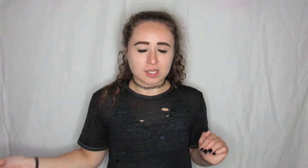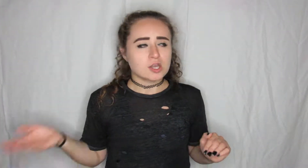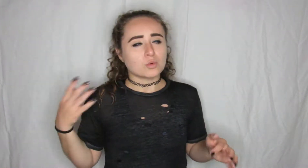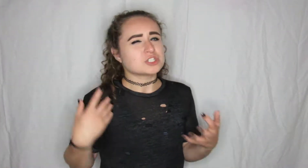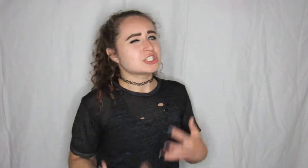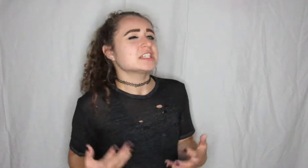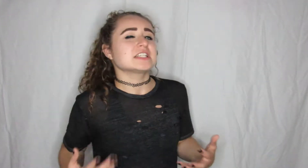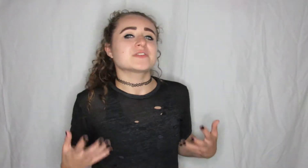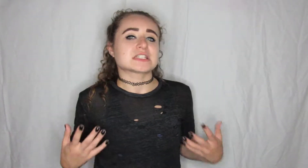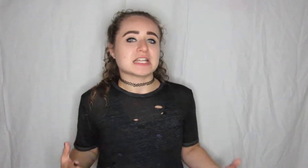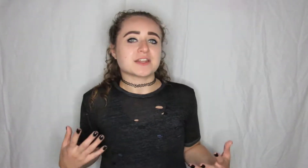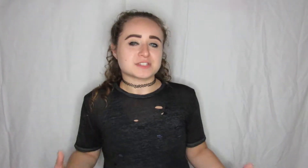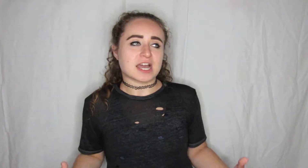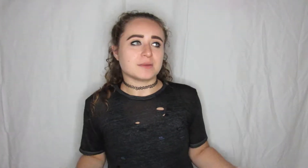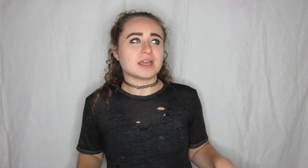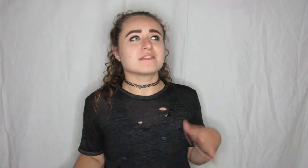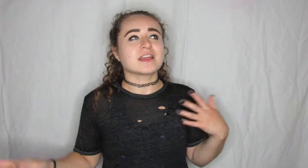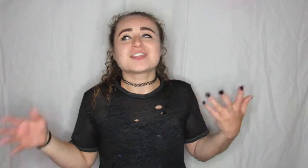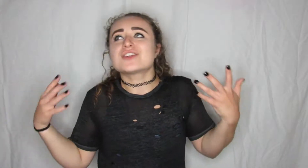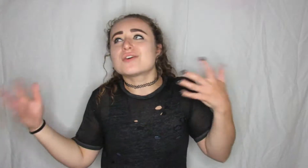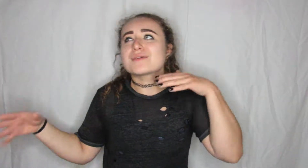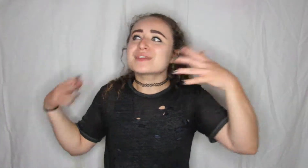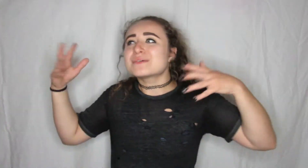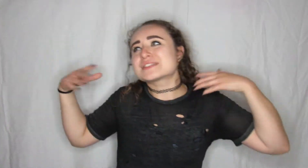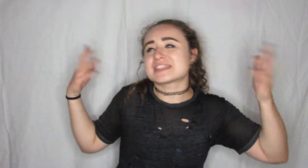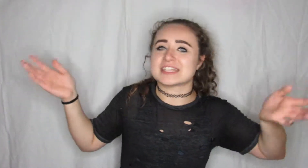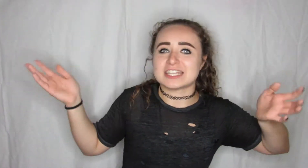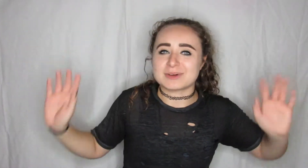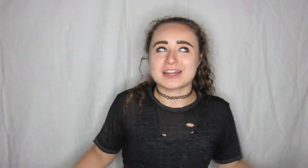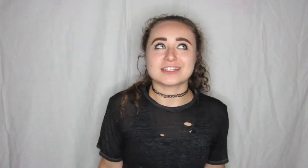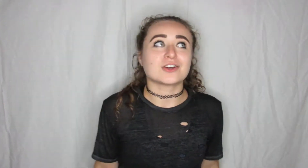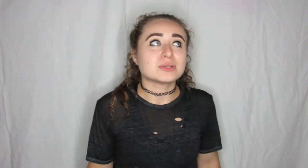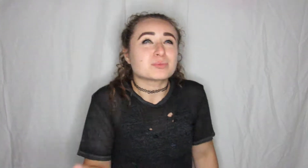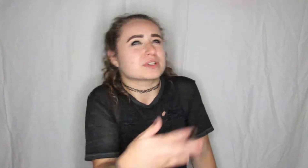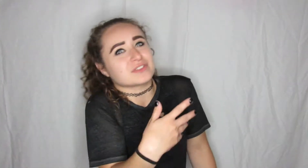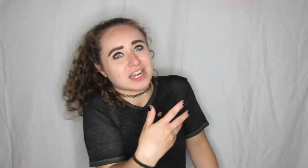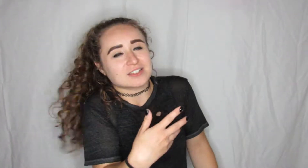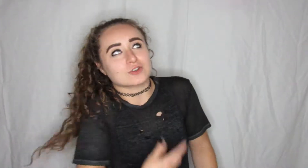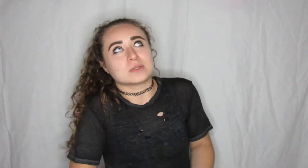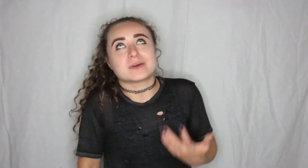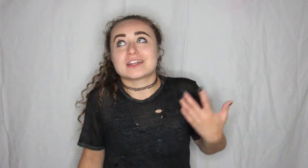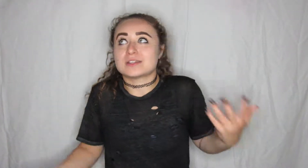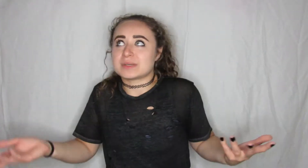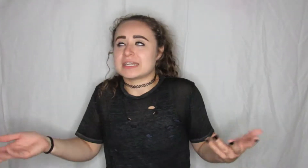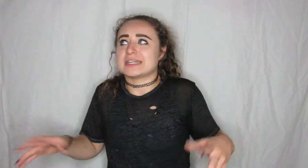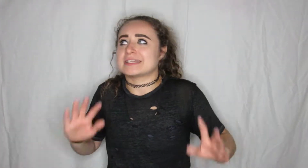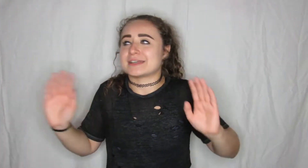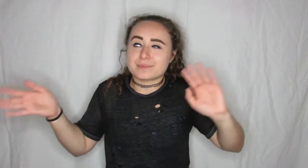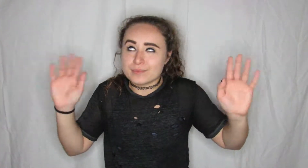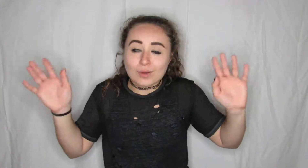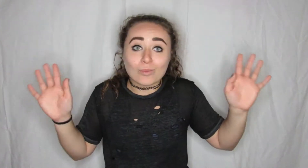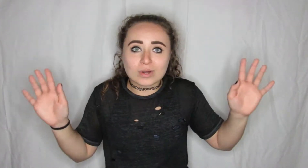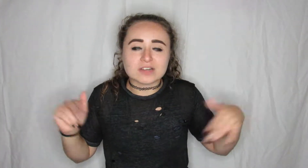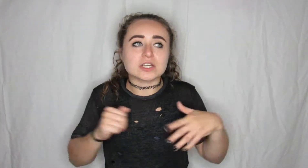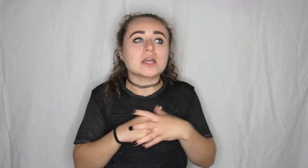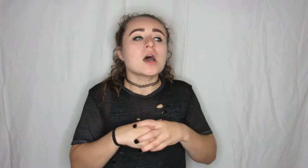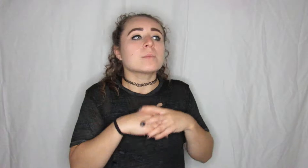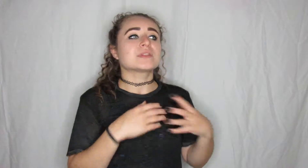which didn't leave us a lot of time and like you know I really wasn't thinking about it you know he briefly kind of told me about it in the beginning and like whatever but